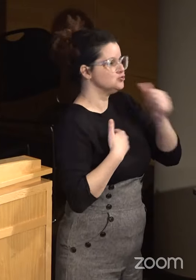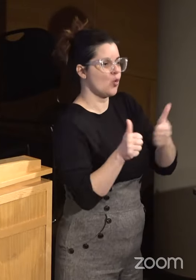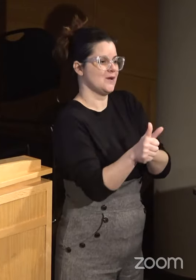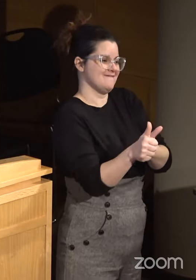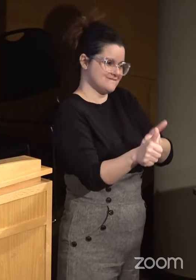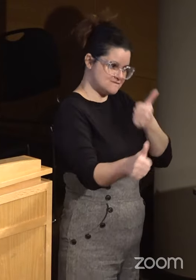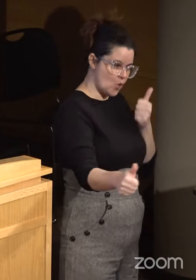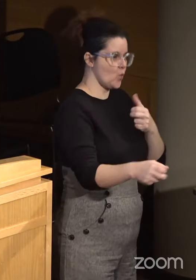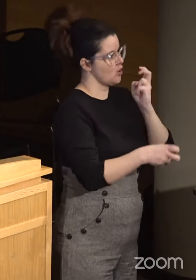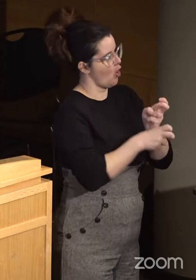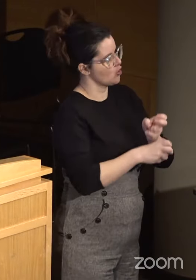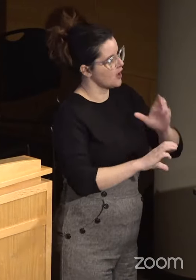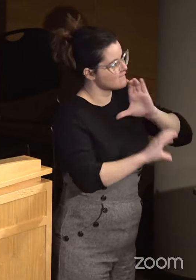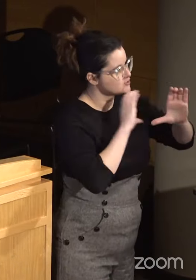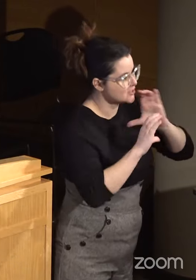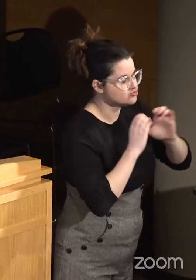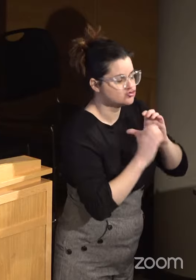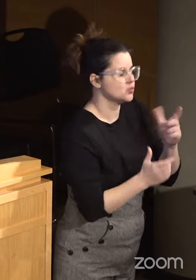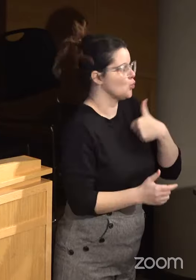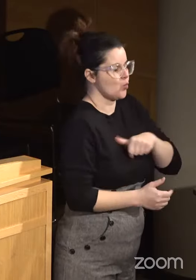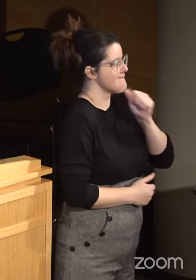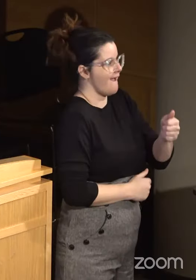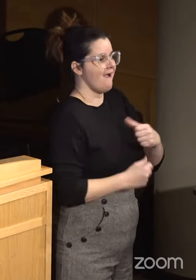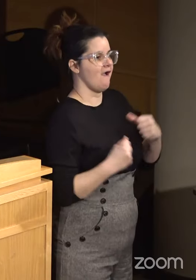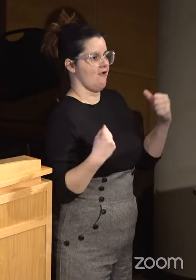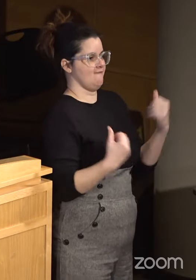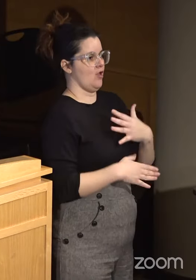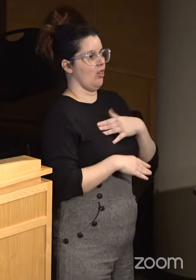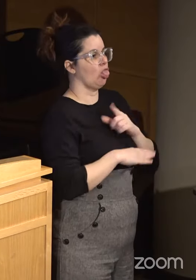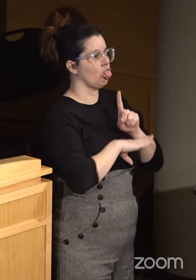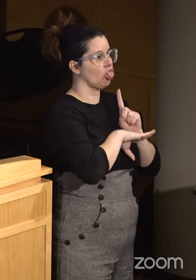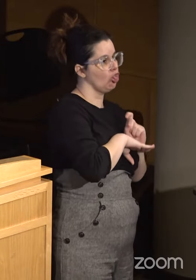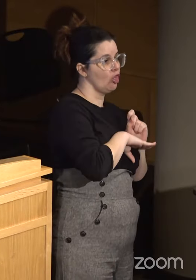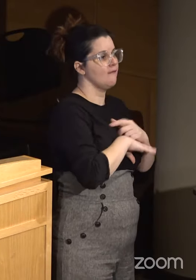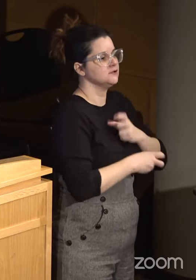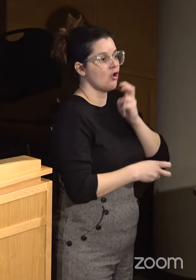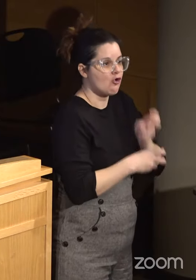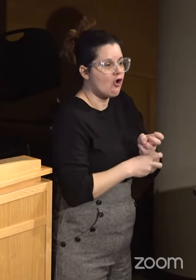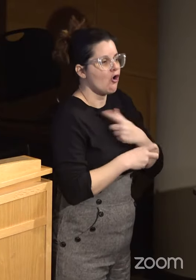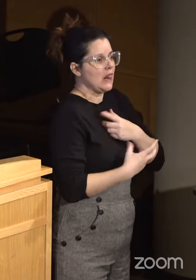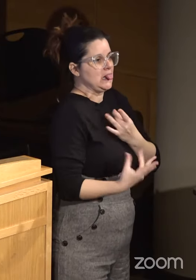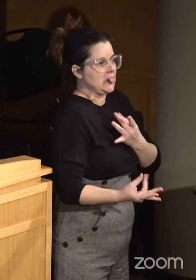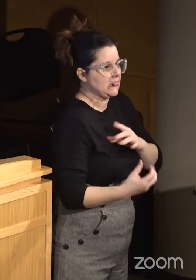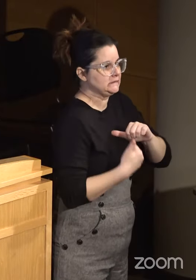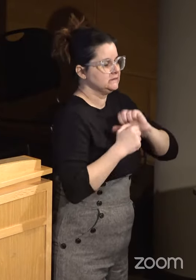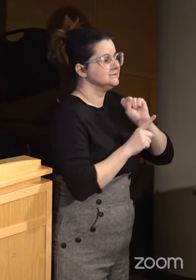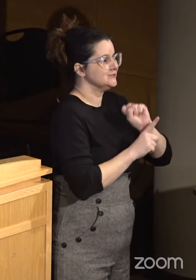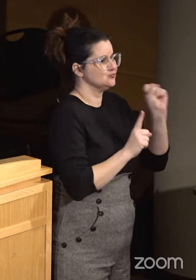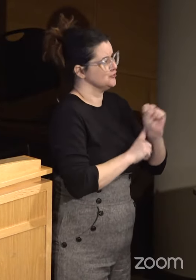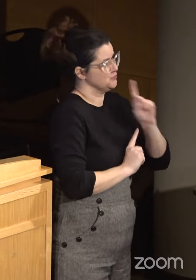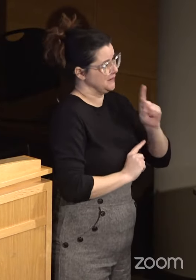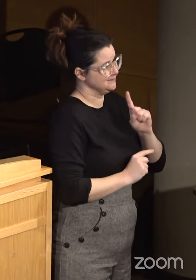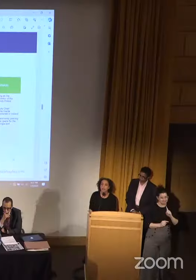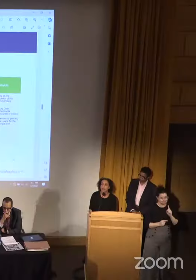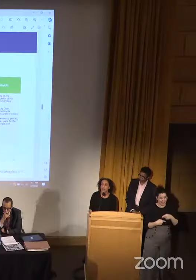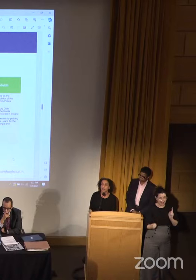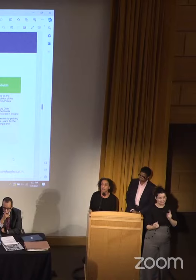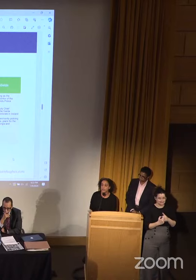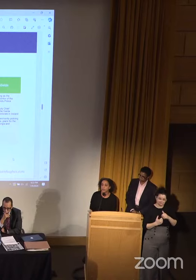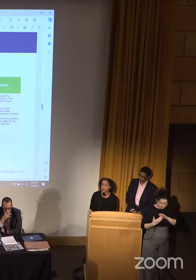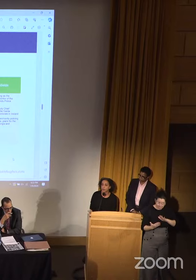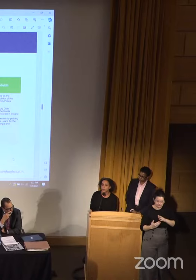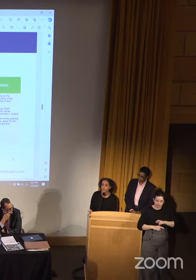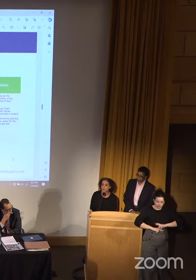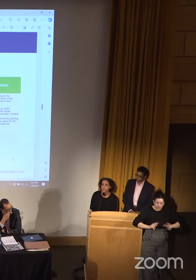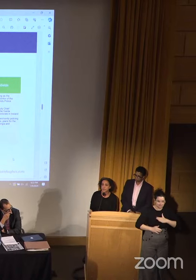terse conversations. We aren't really afraid of the difficult or the tricky situations, quite the opposite. We're